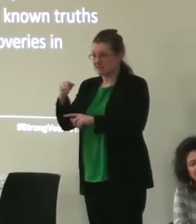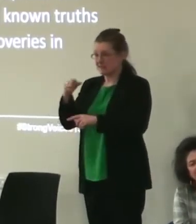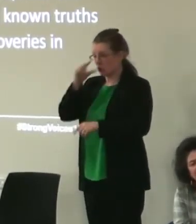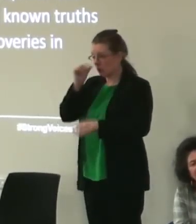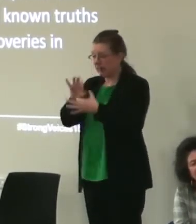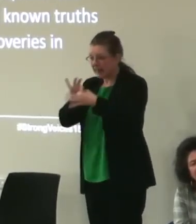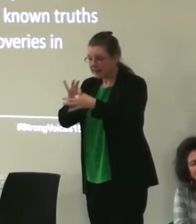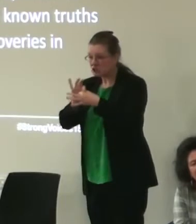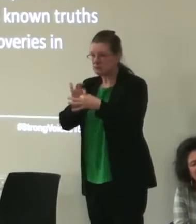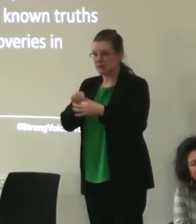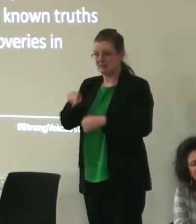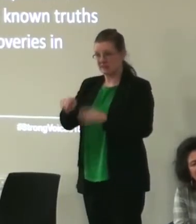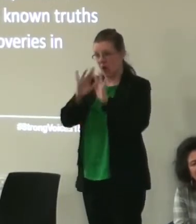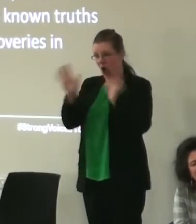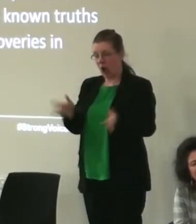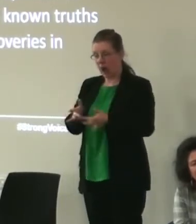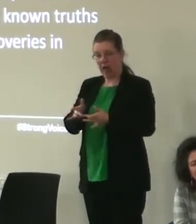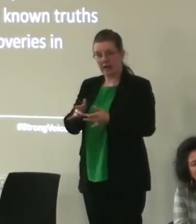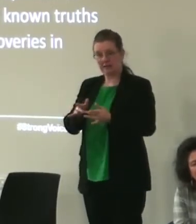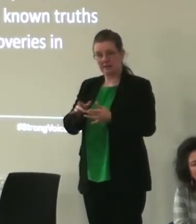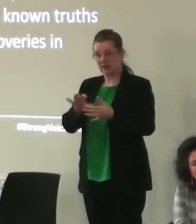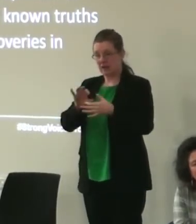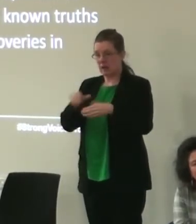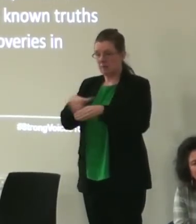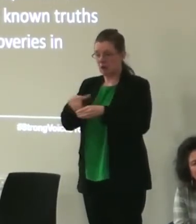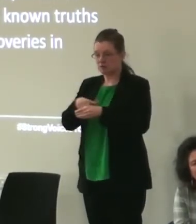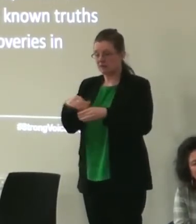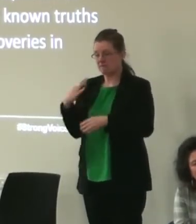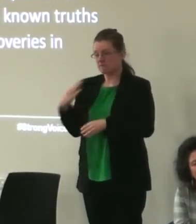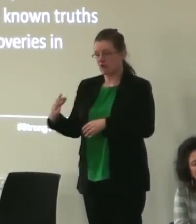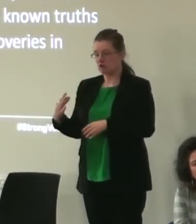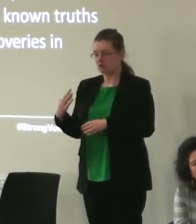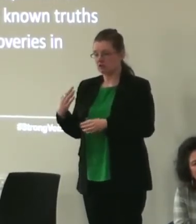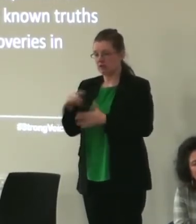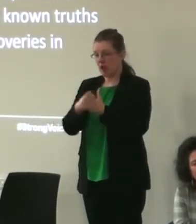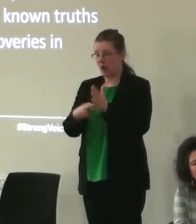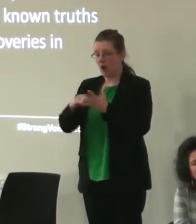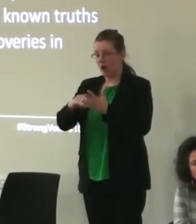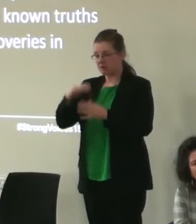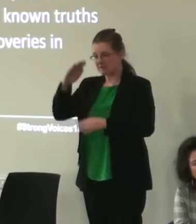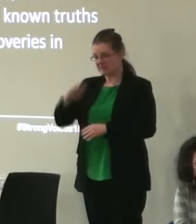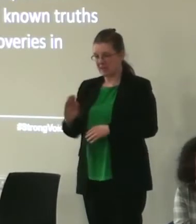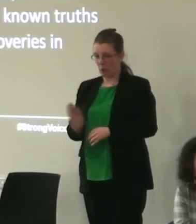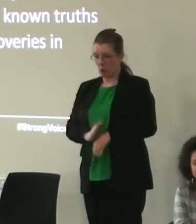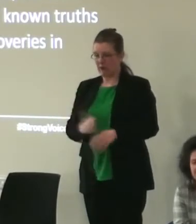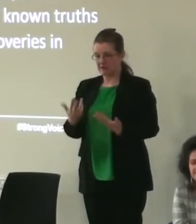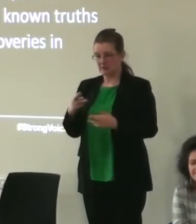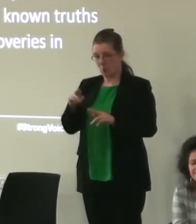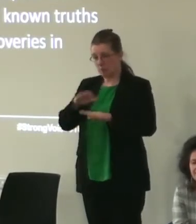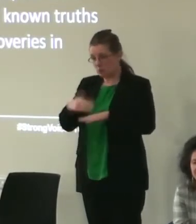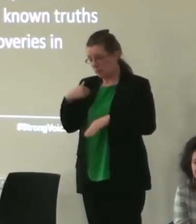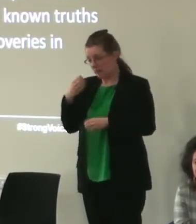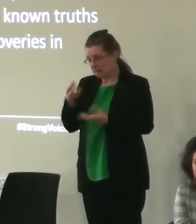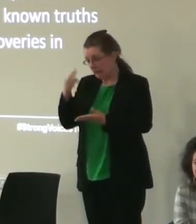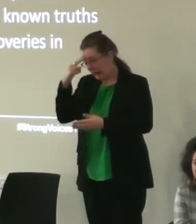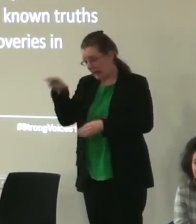That was asked, actually, by an online participant from Voluntary Arts South West, based in Bristol. I hope they don't mind me naming them, but we thought it was a